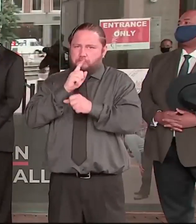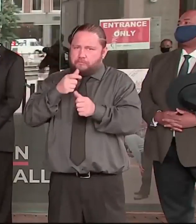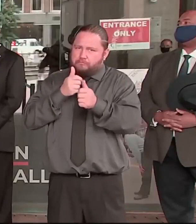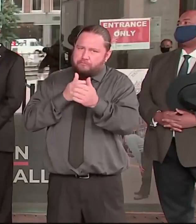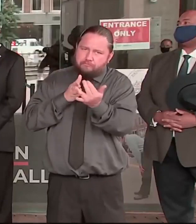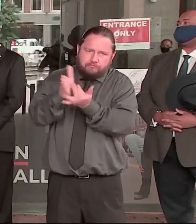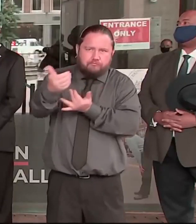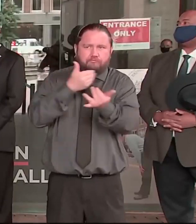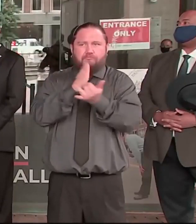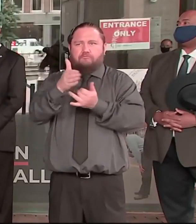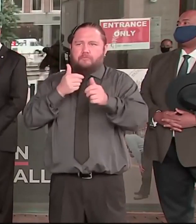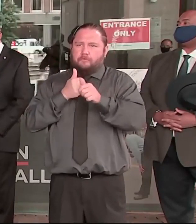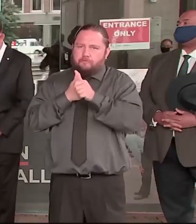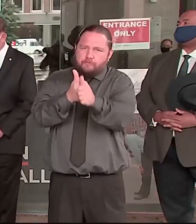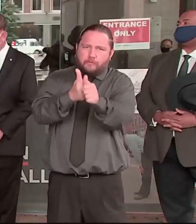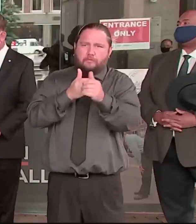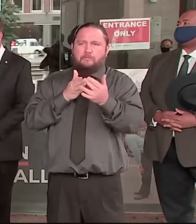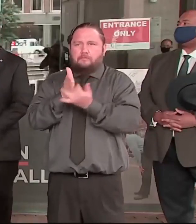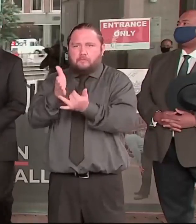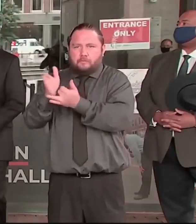serve you and the city of Boston.